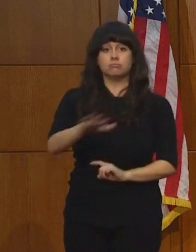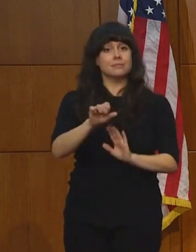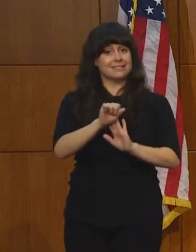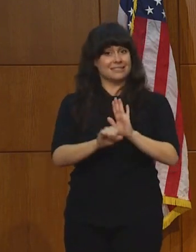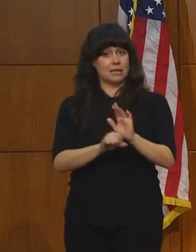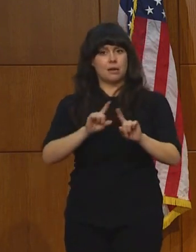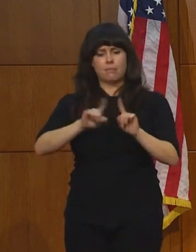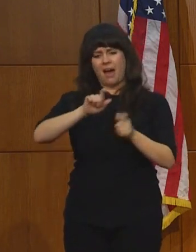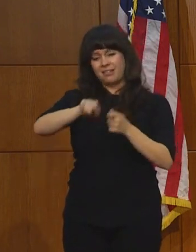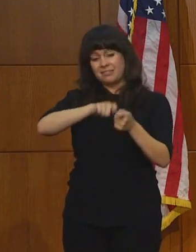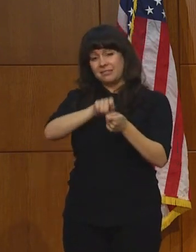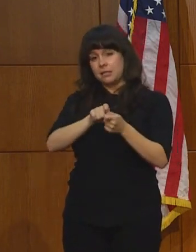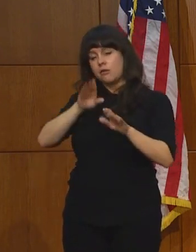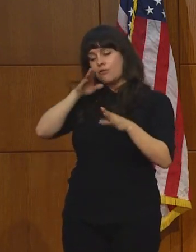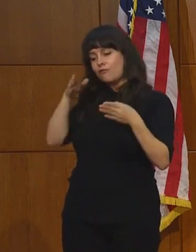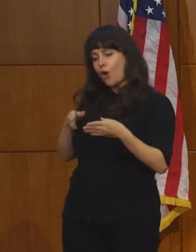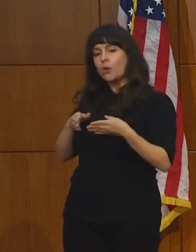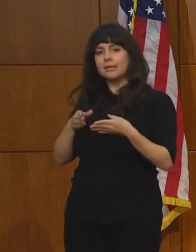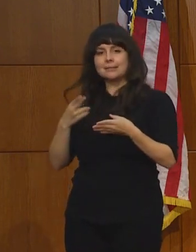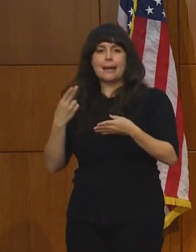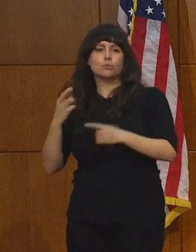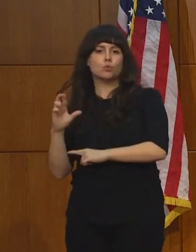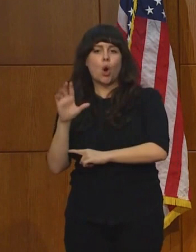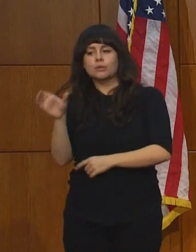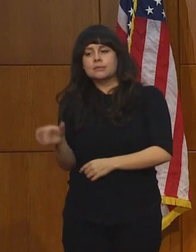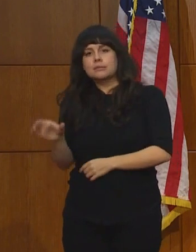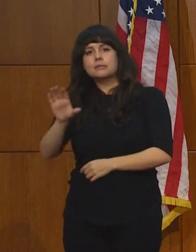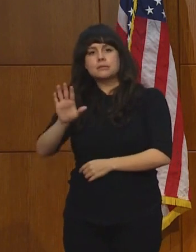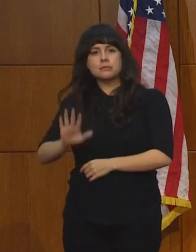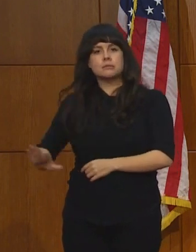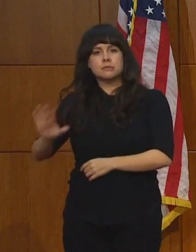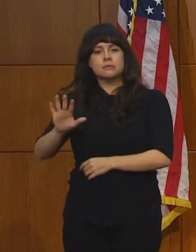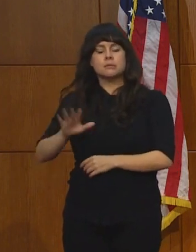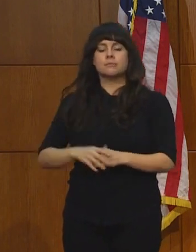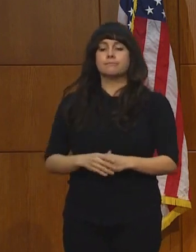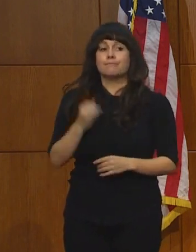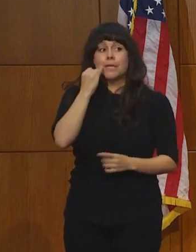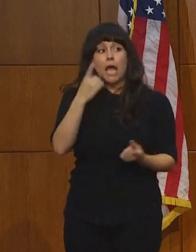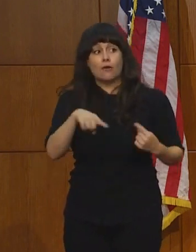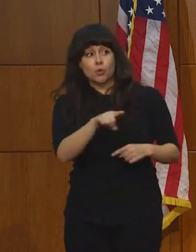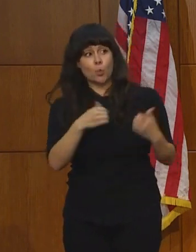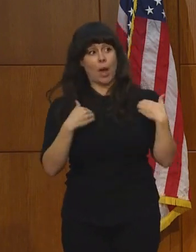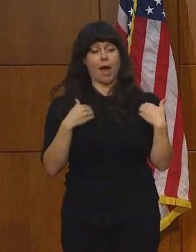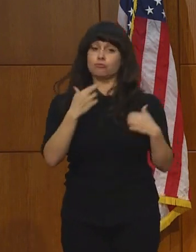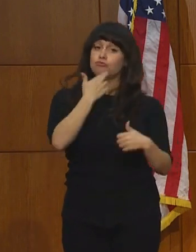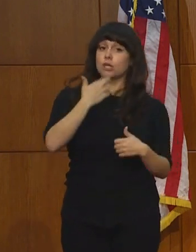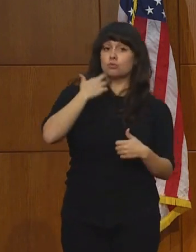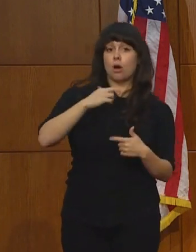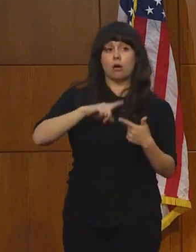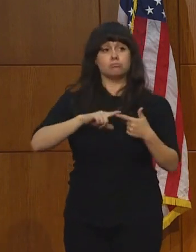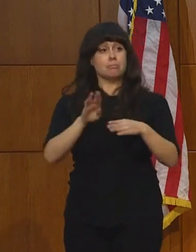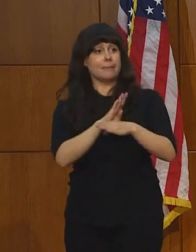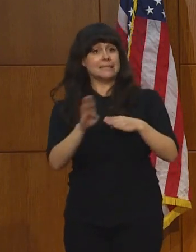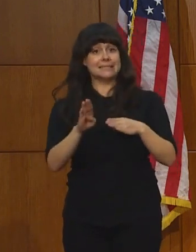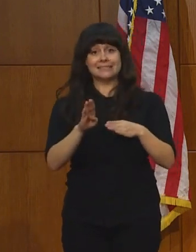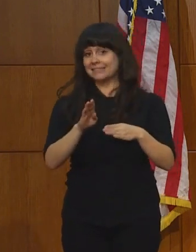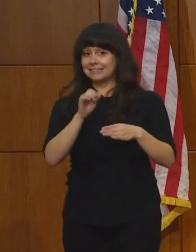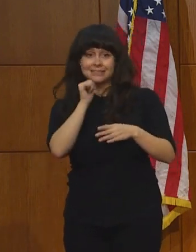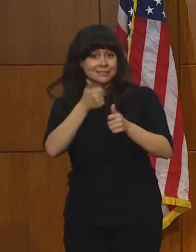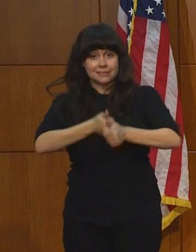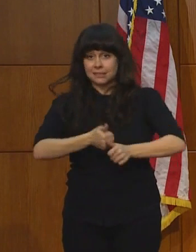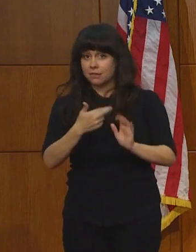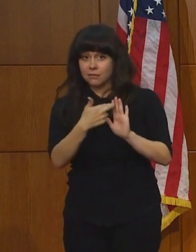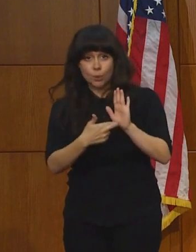in the Hampton Roads area. If you own a restaurant or a business and you're not following